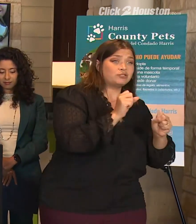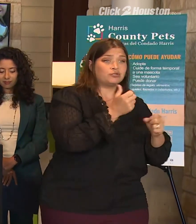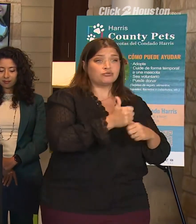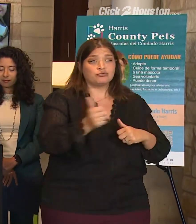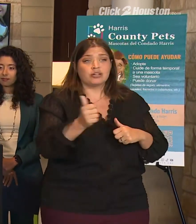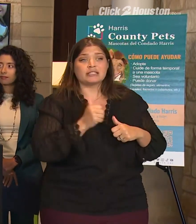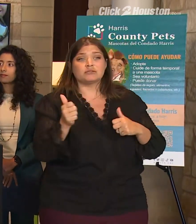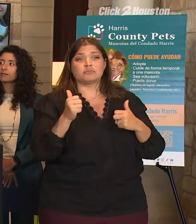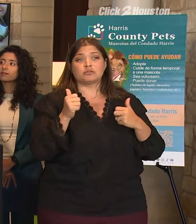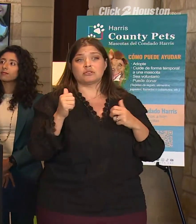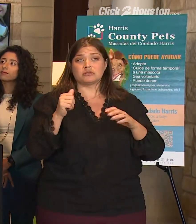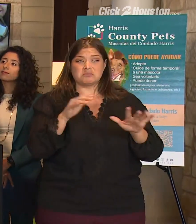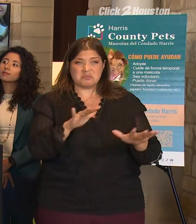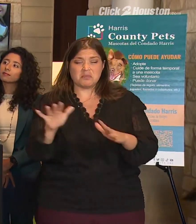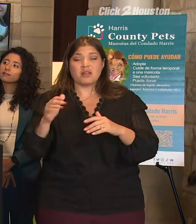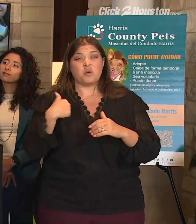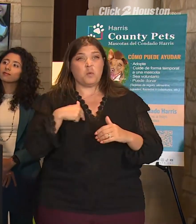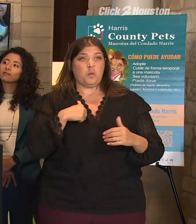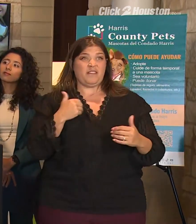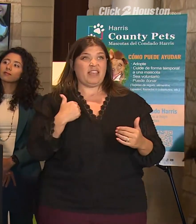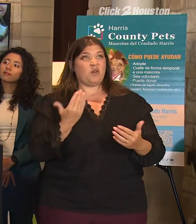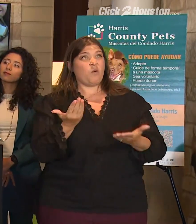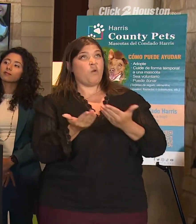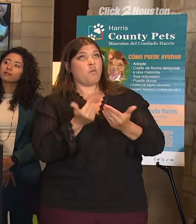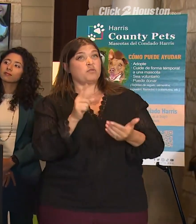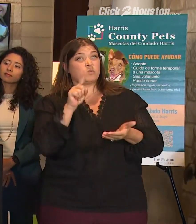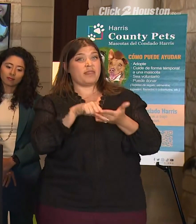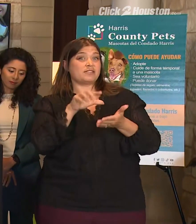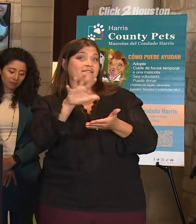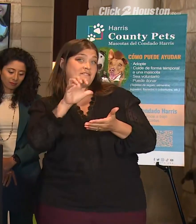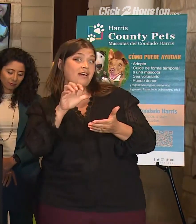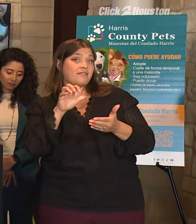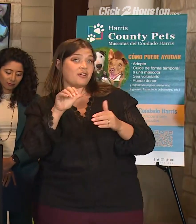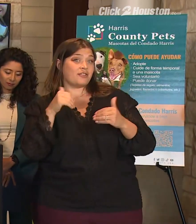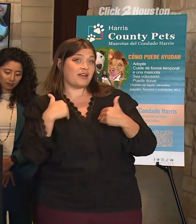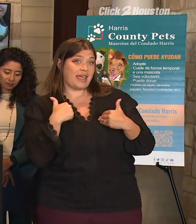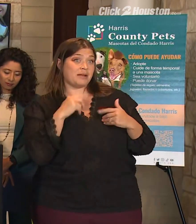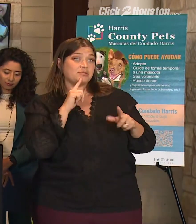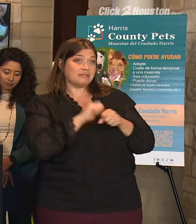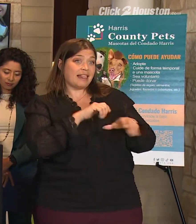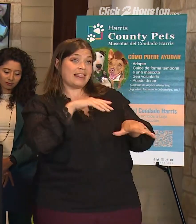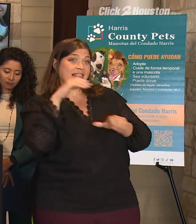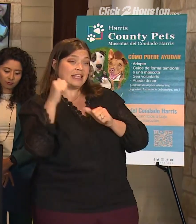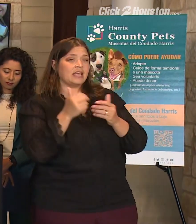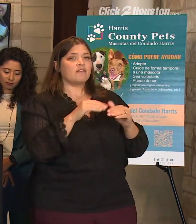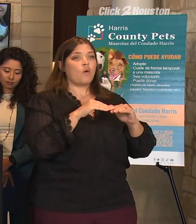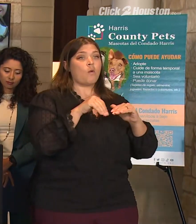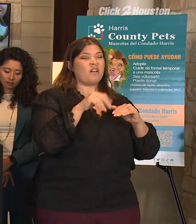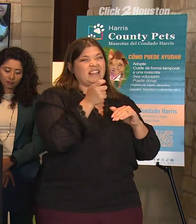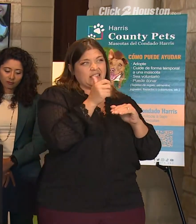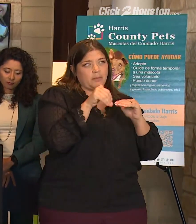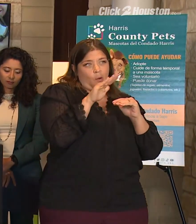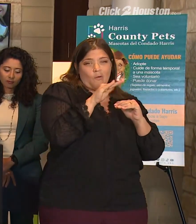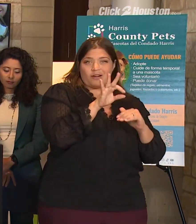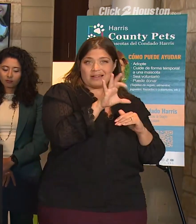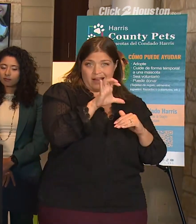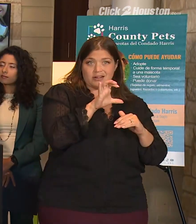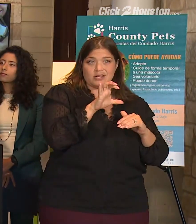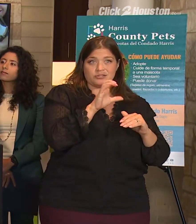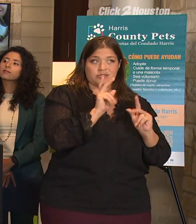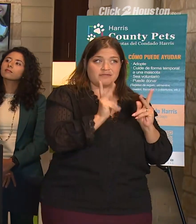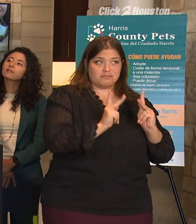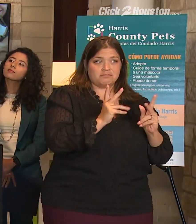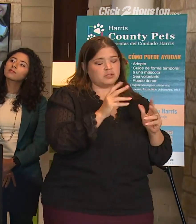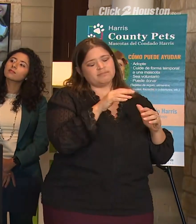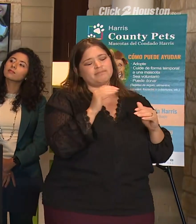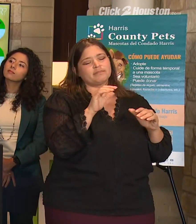almost 1,500 animals leave this facility. And we've had just over 900 adopted. But, you know, as many as we